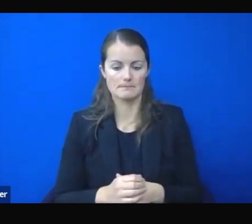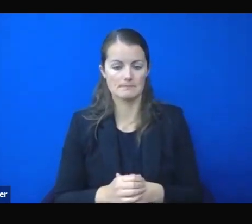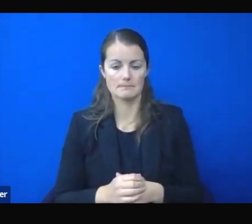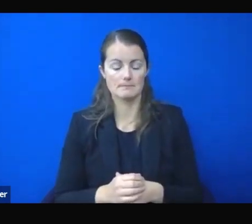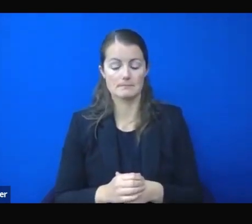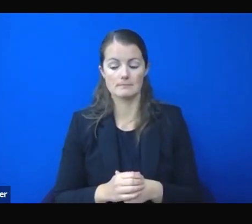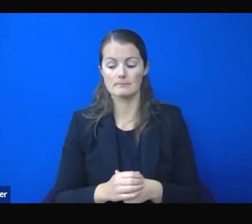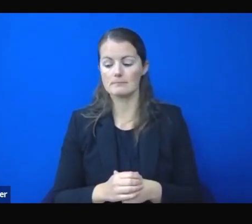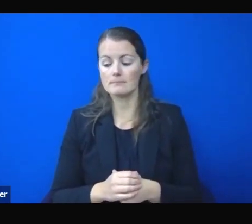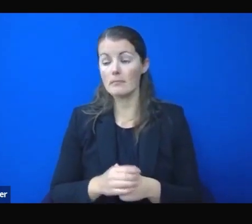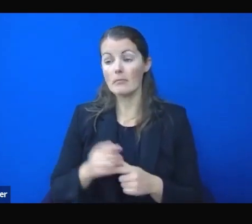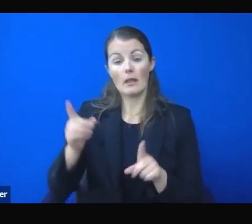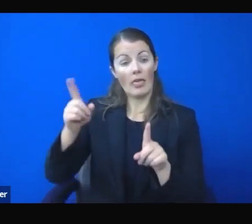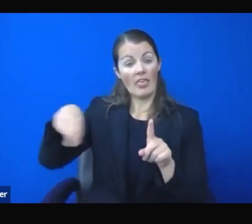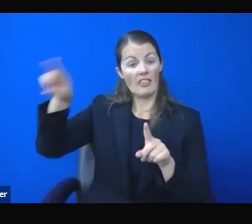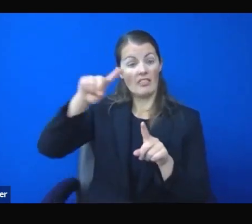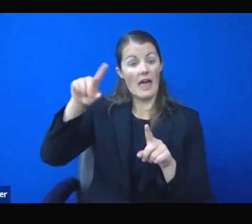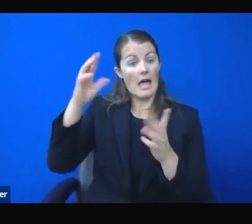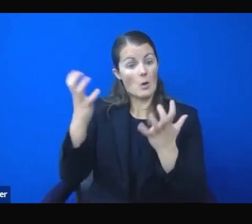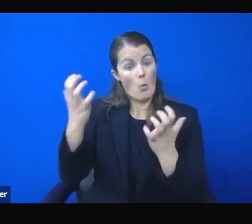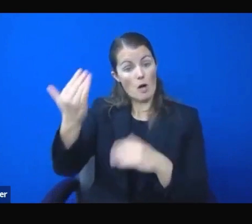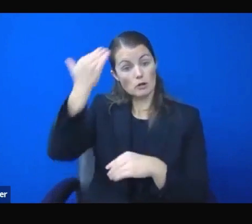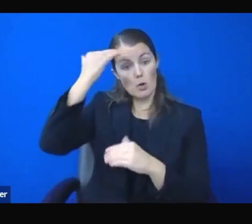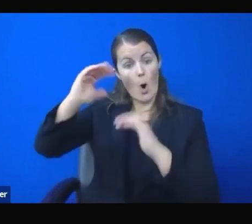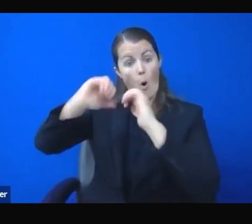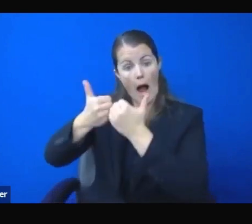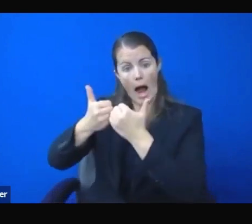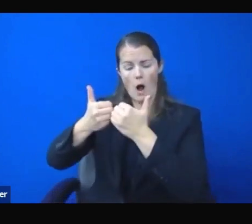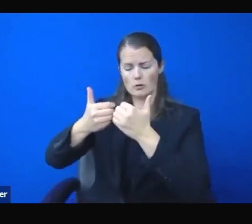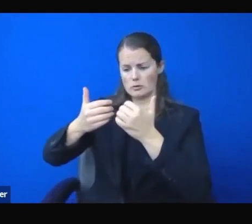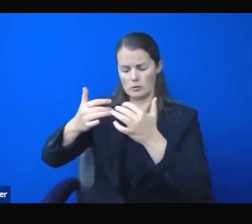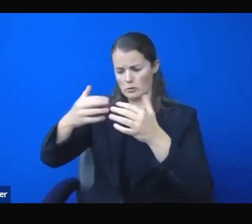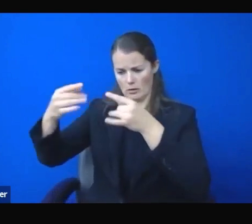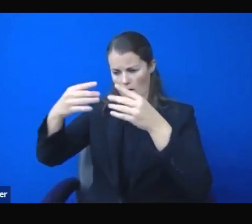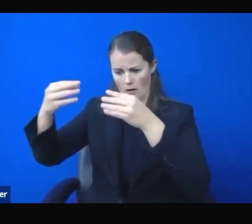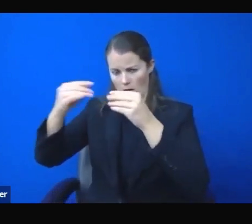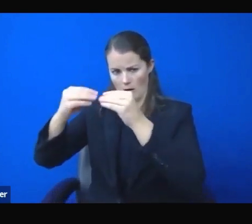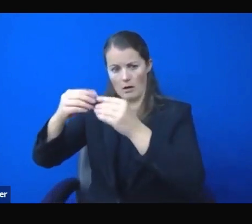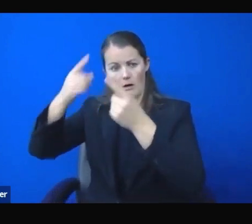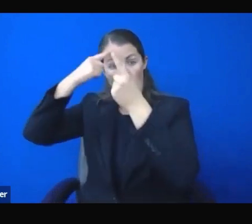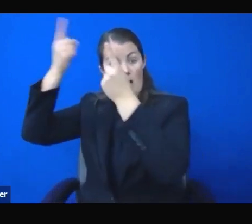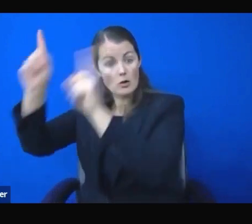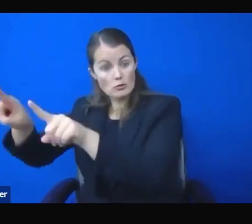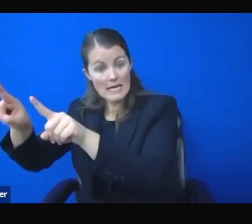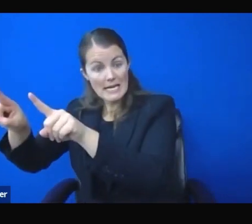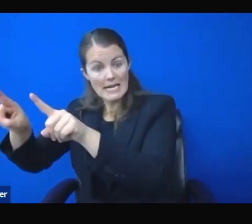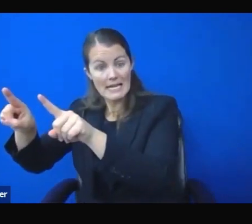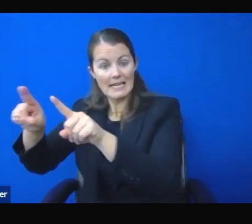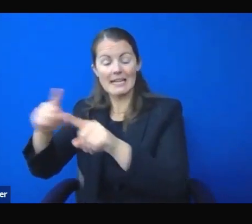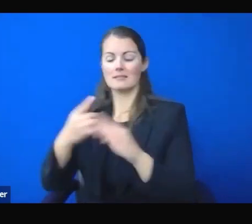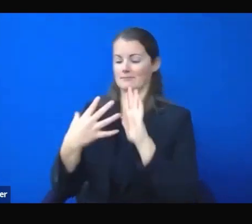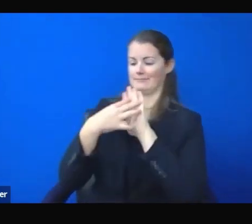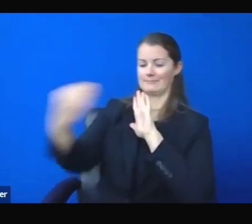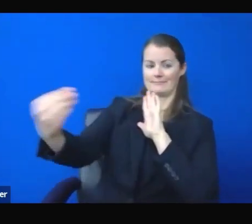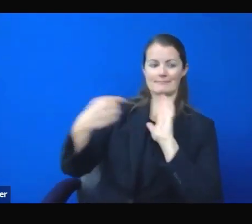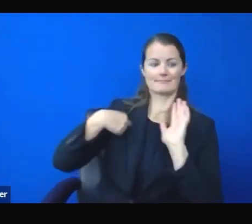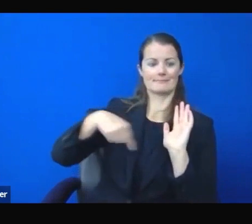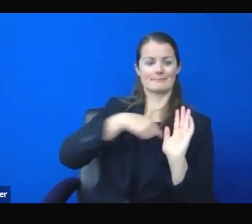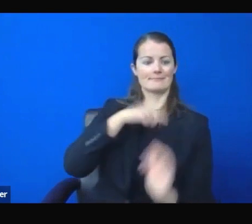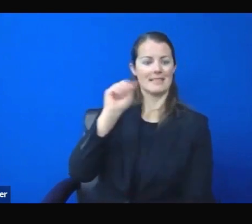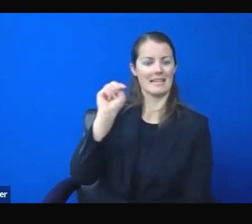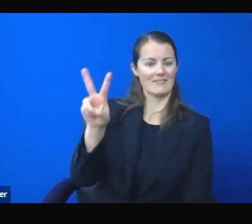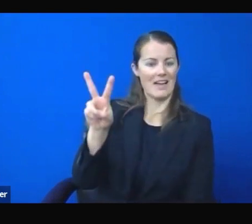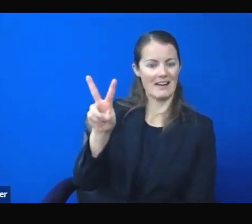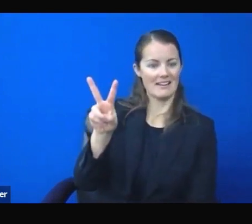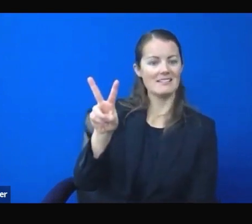pass a business liability and worker safety protection program this summer with support of both parties. We did it with